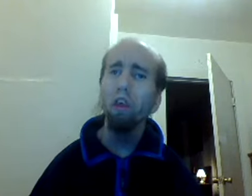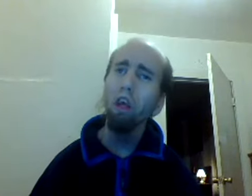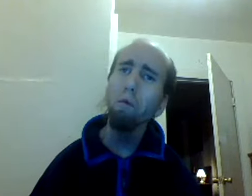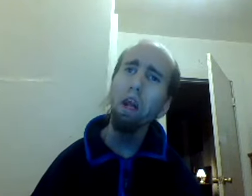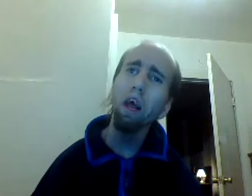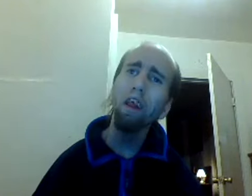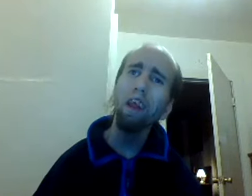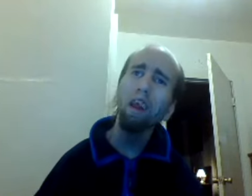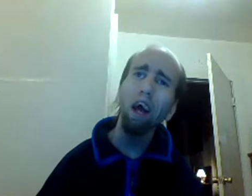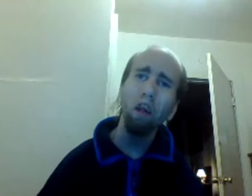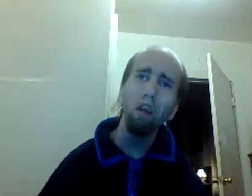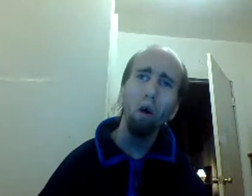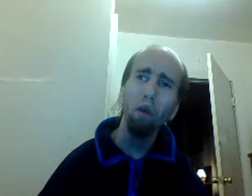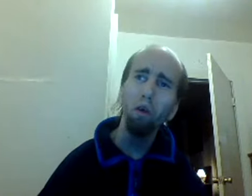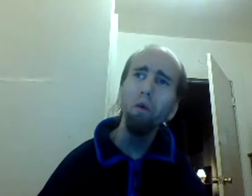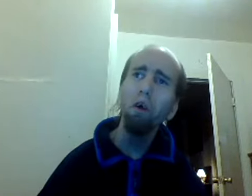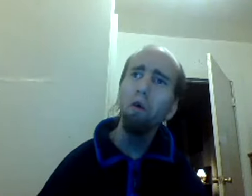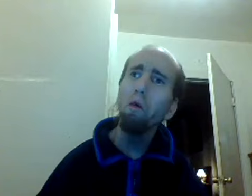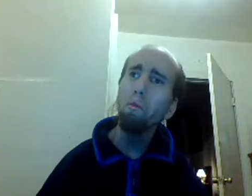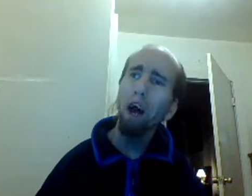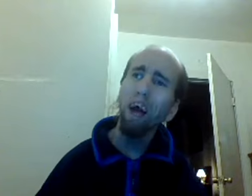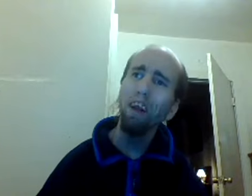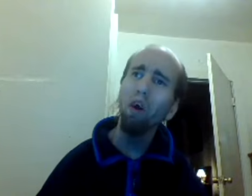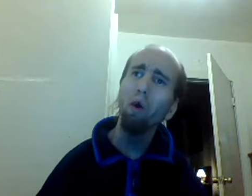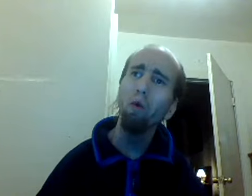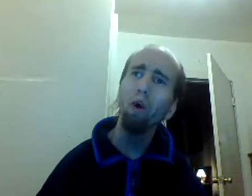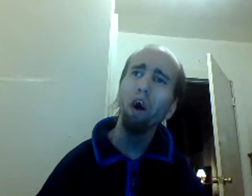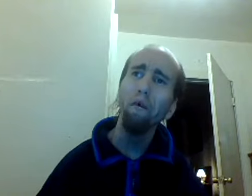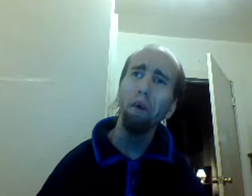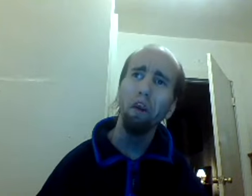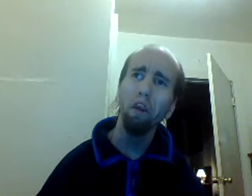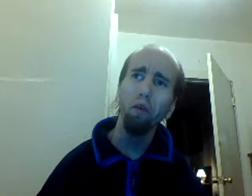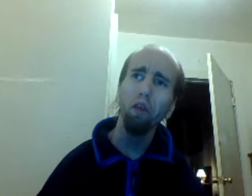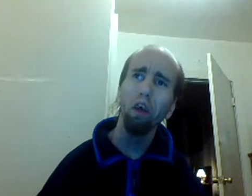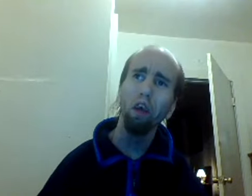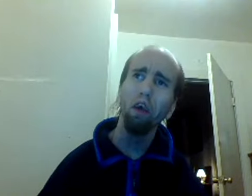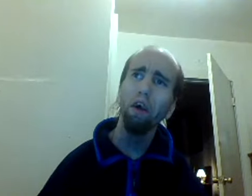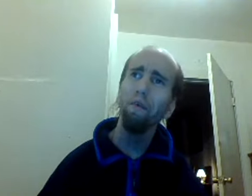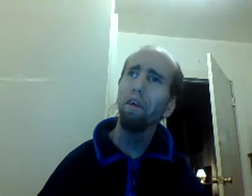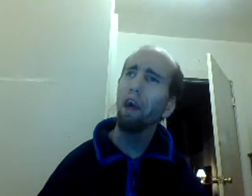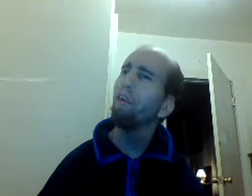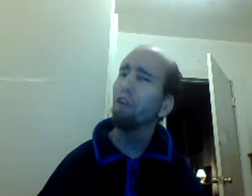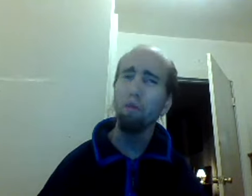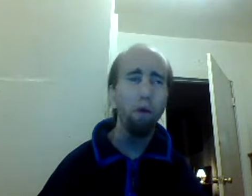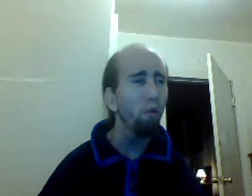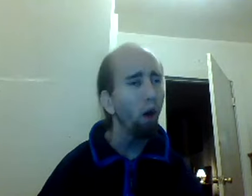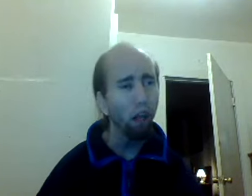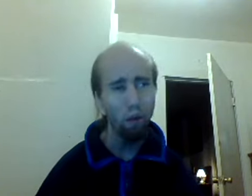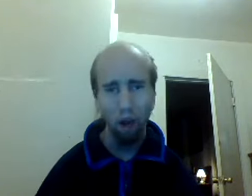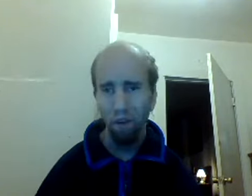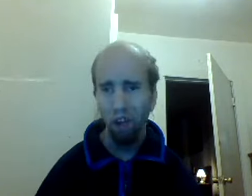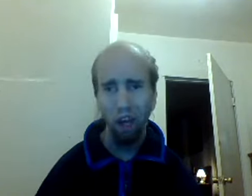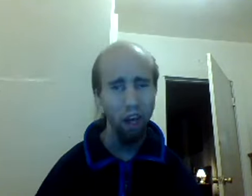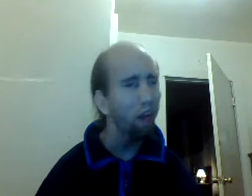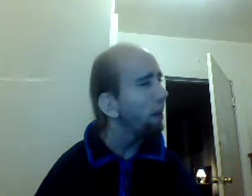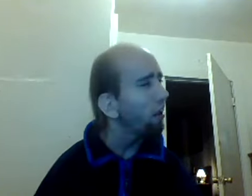so you might not think that I know you but I know you a lot better than you think because I see people like you every day